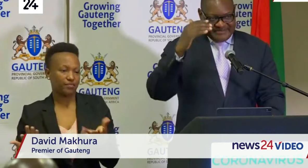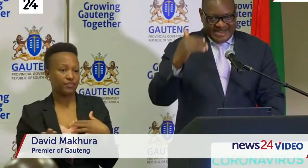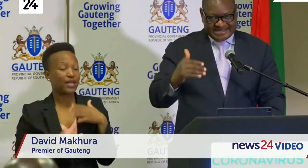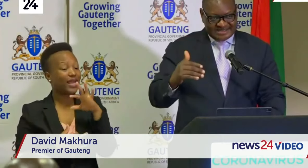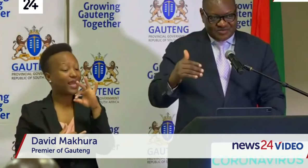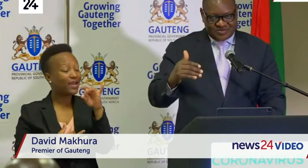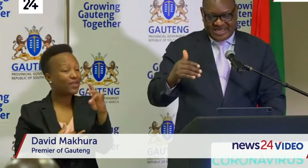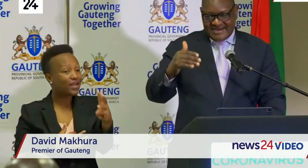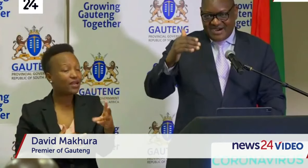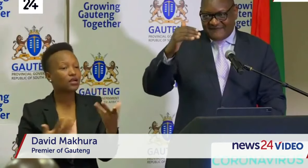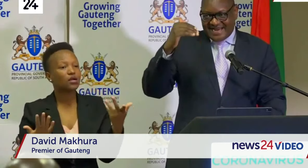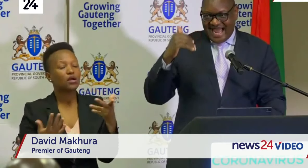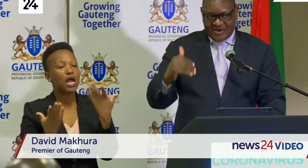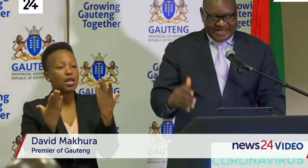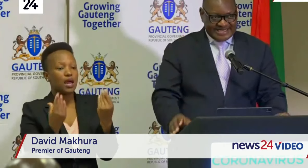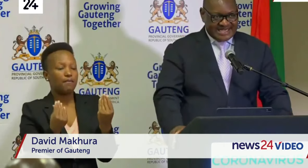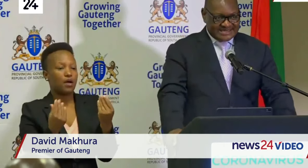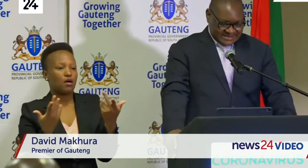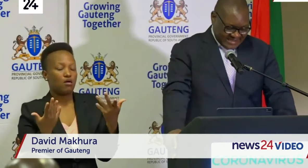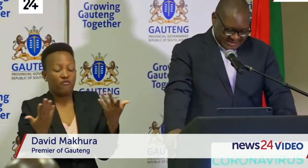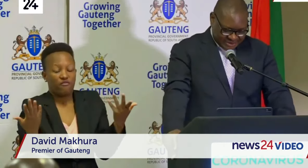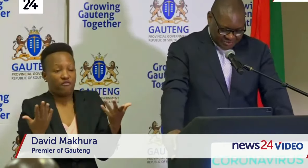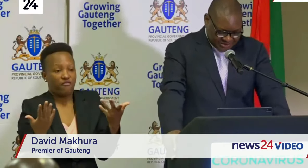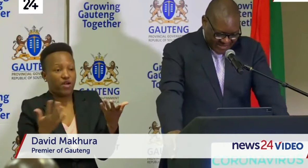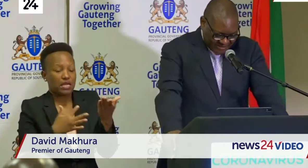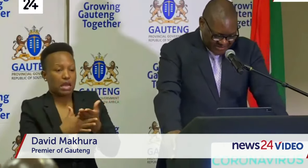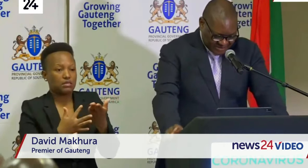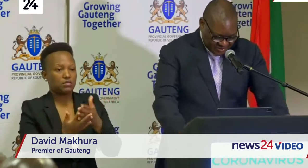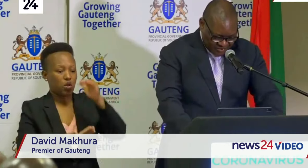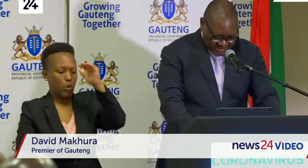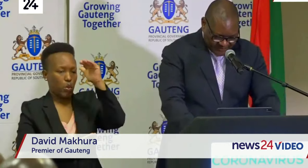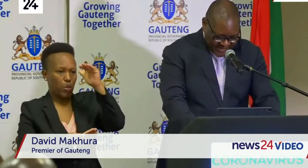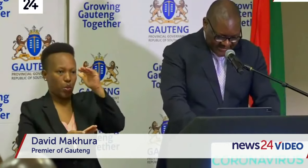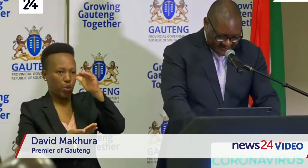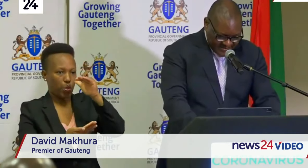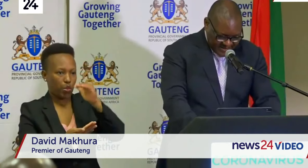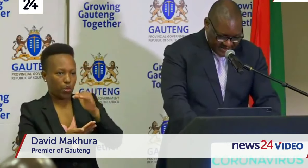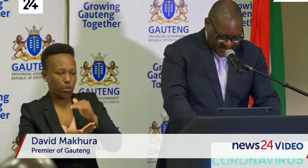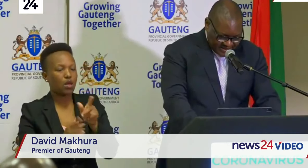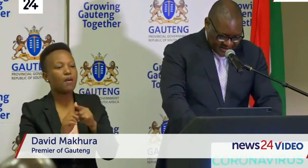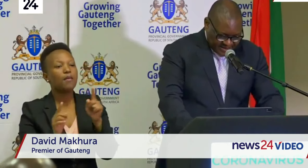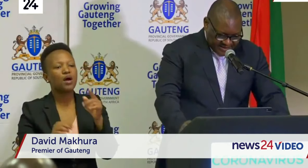a day-to-day basis, the number of unallocated gets reduced, but Dr. Masuku will explain.